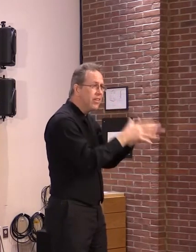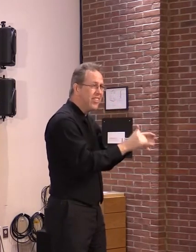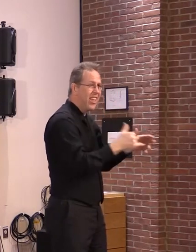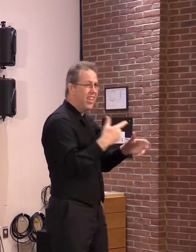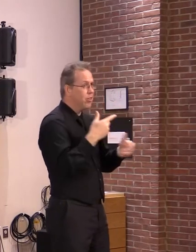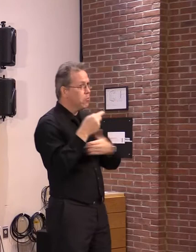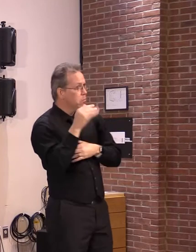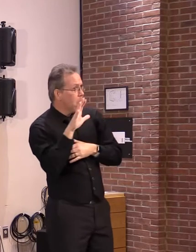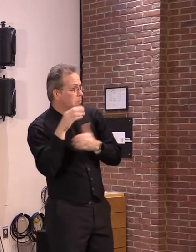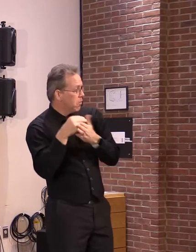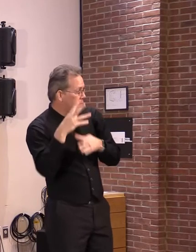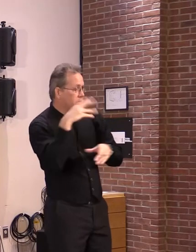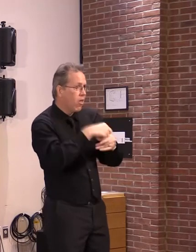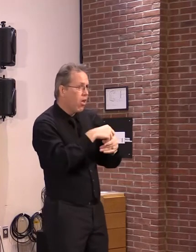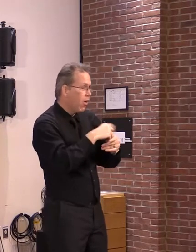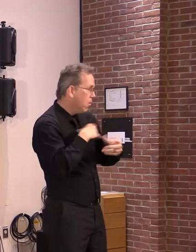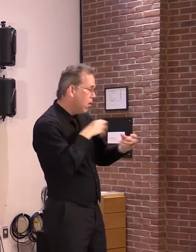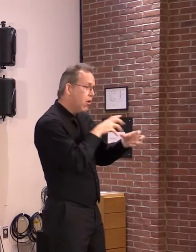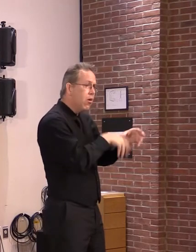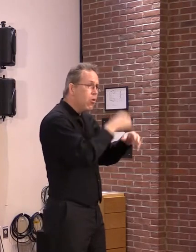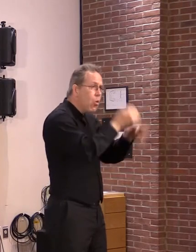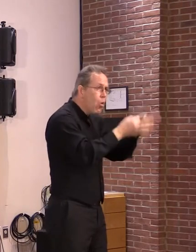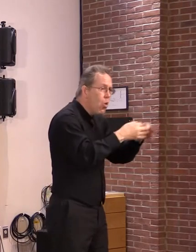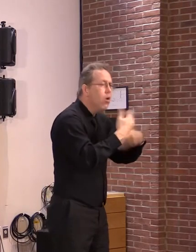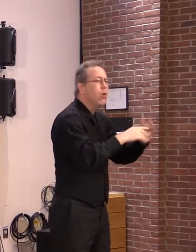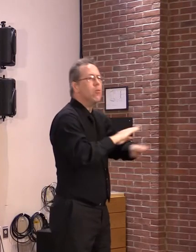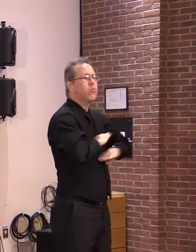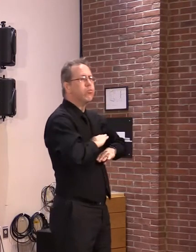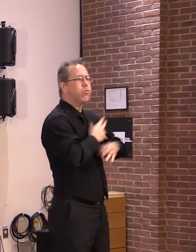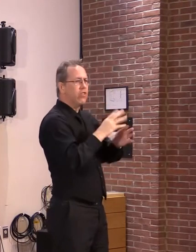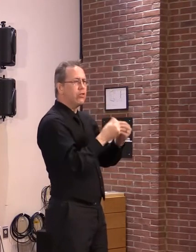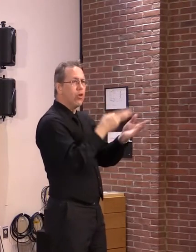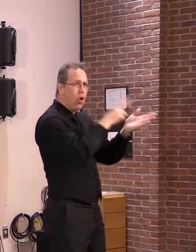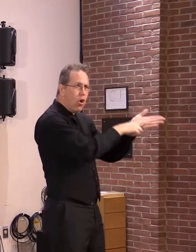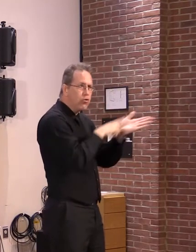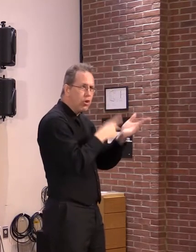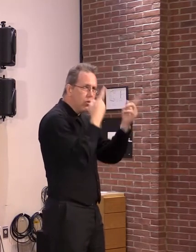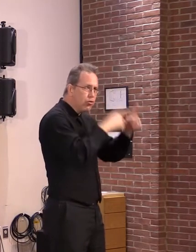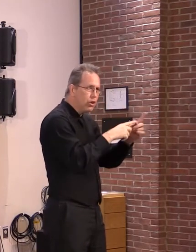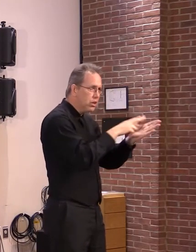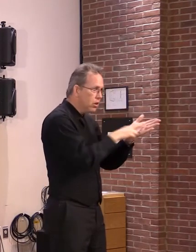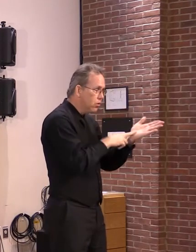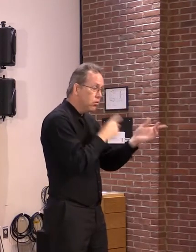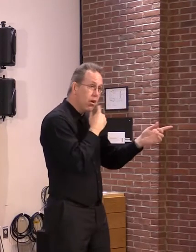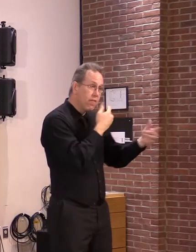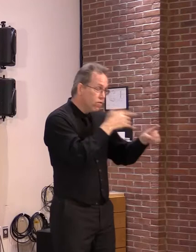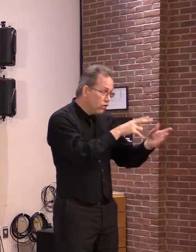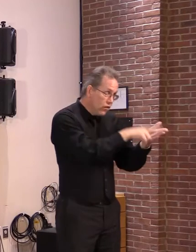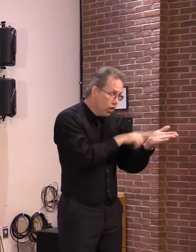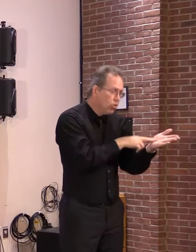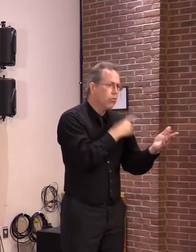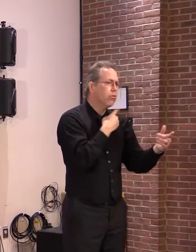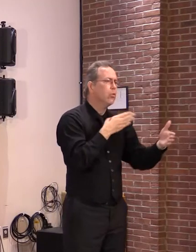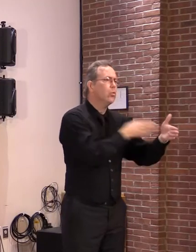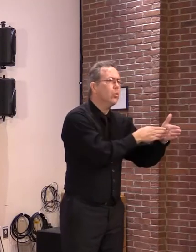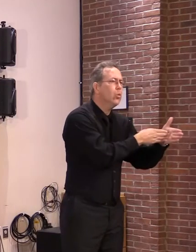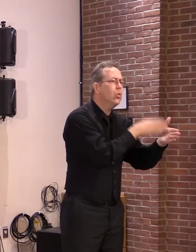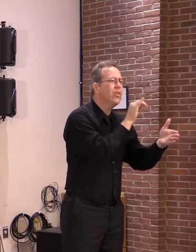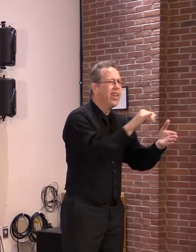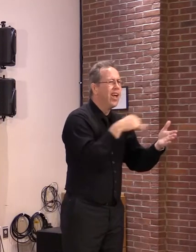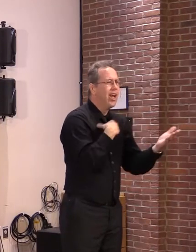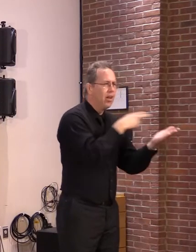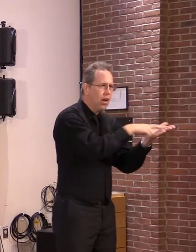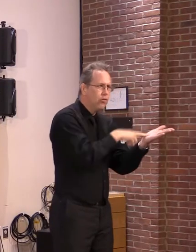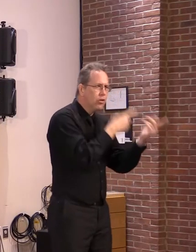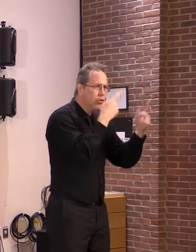from the start. We have an enforceable contract, which essentially if they do not get the project over key hurdles between